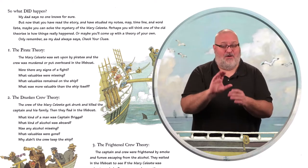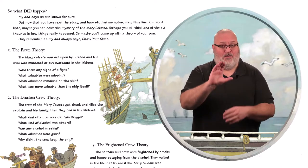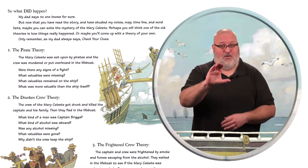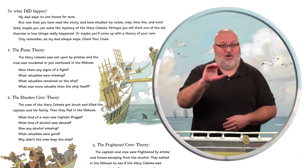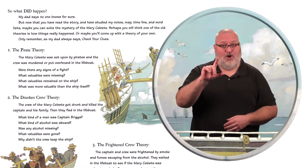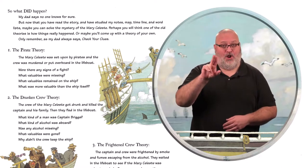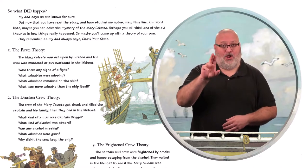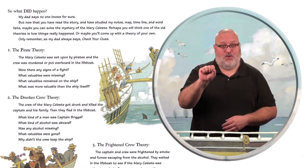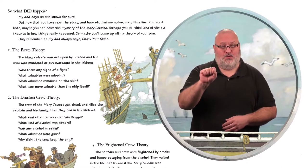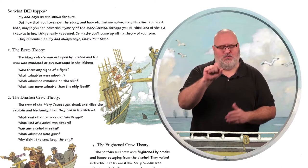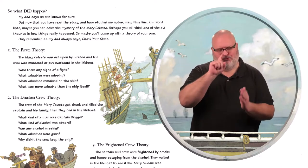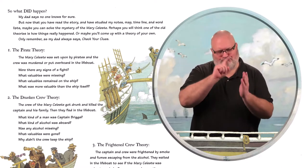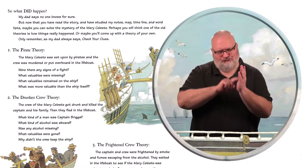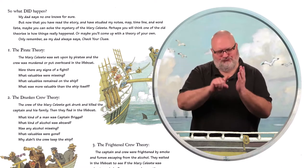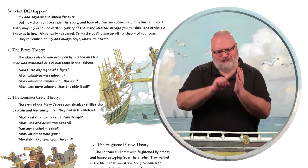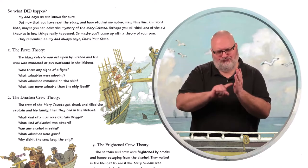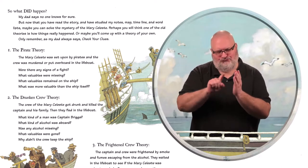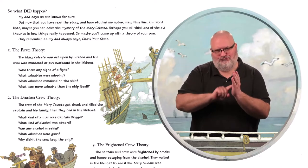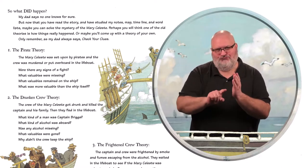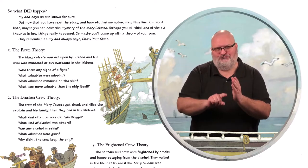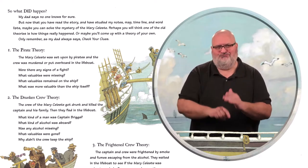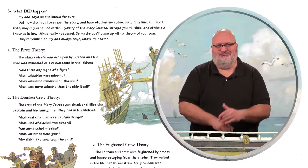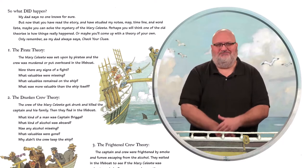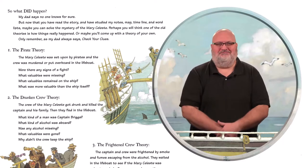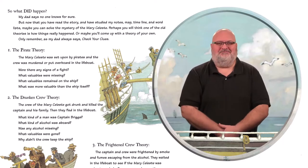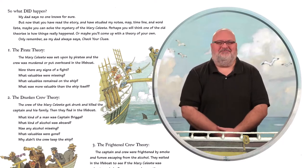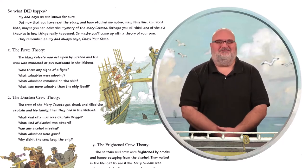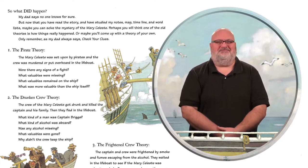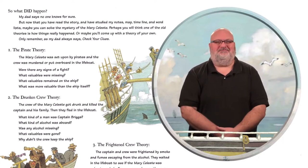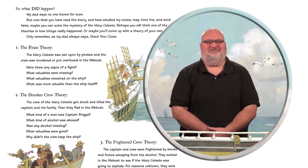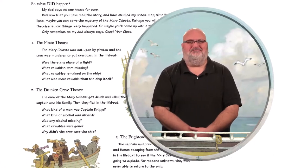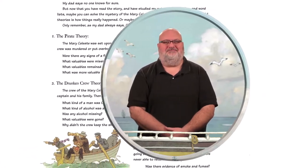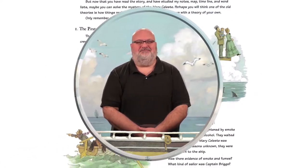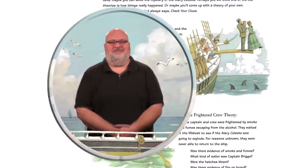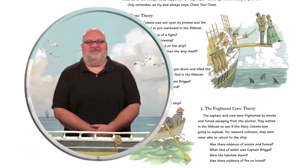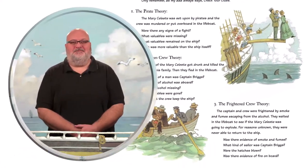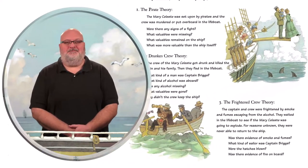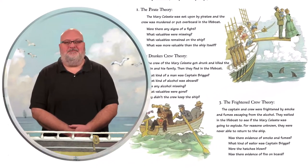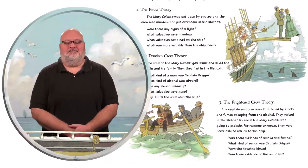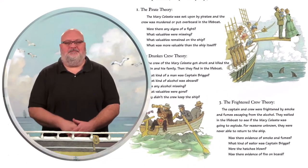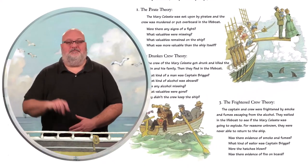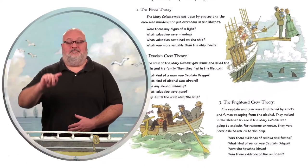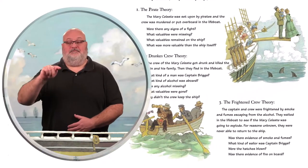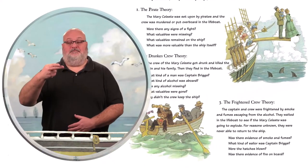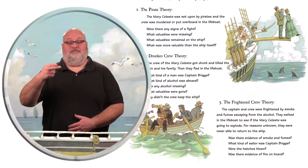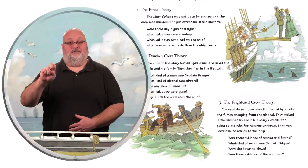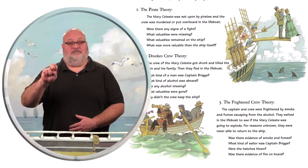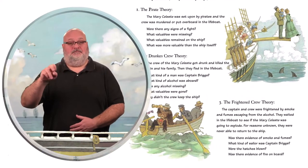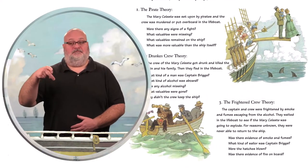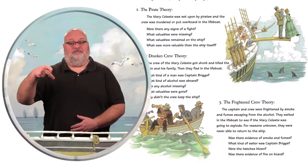Only remember, as my dad always says, check your clues.